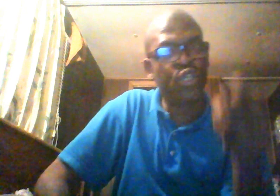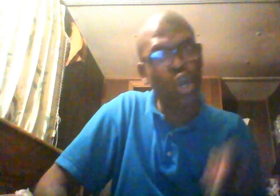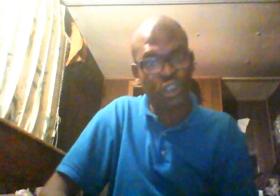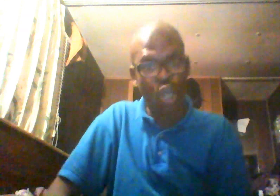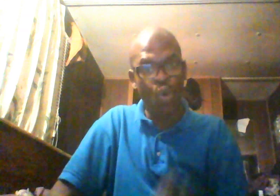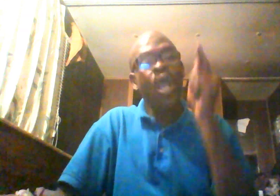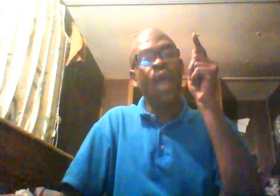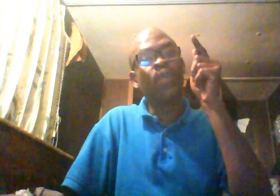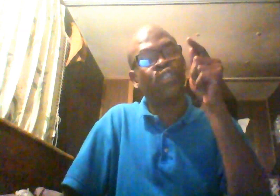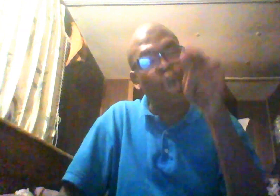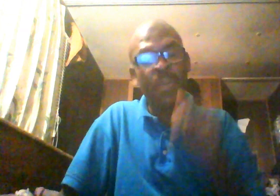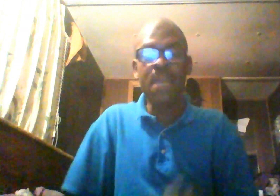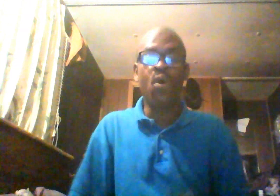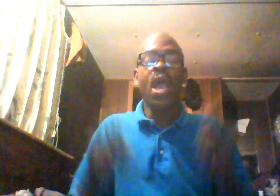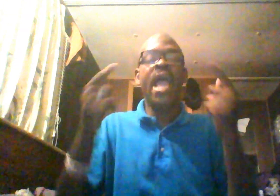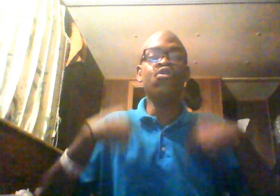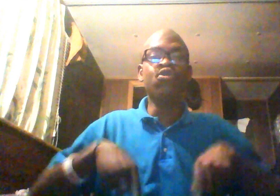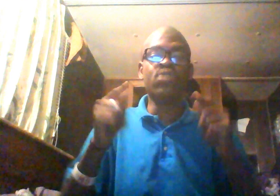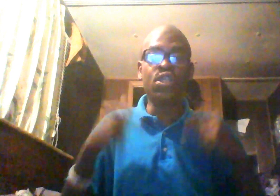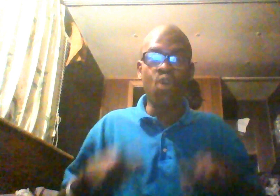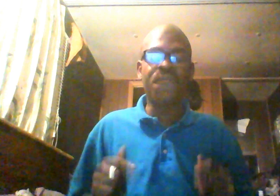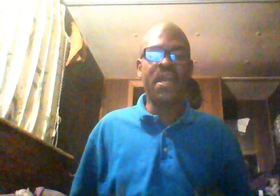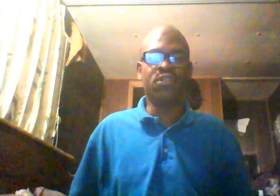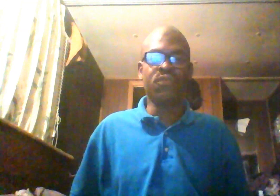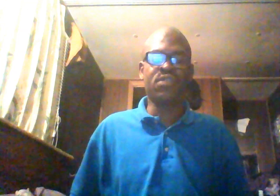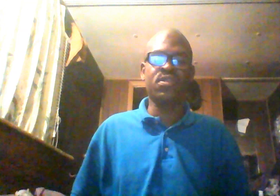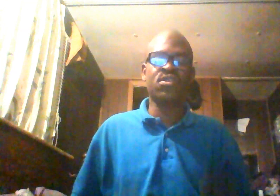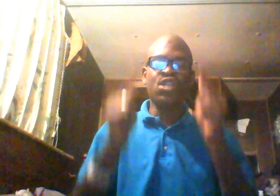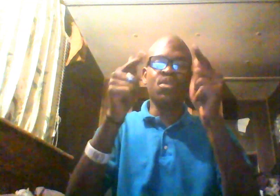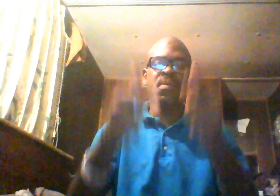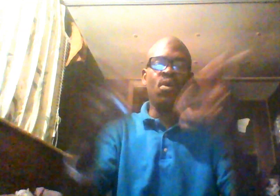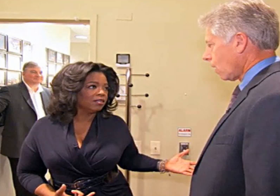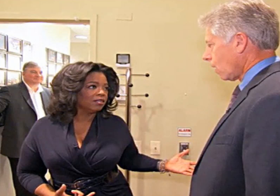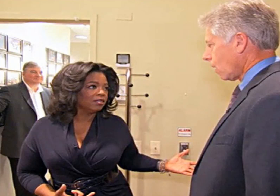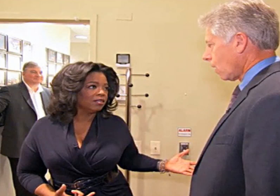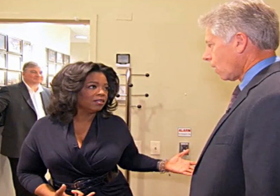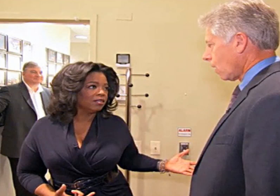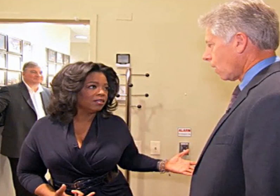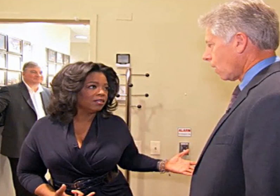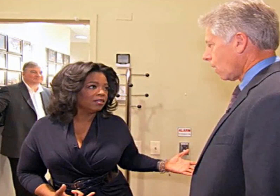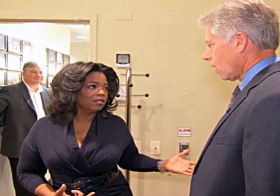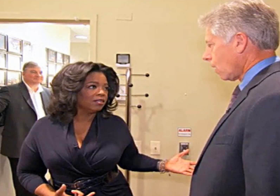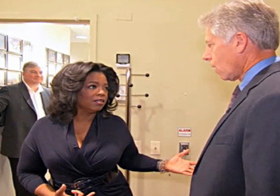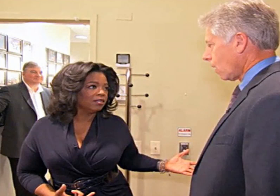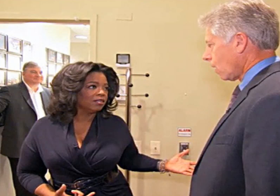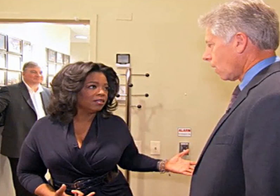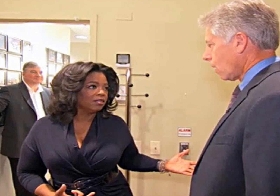your show. And, with your people. And, you using your financial resources. To promote a motherfucking racist. Against your own kind.